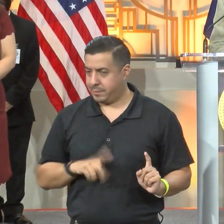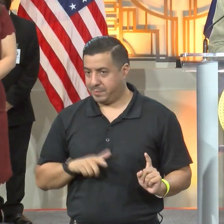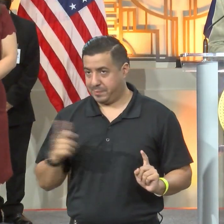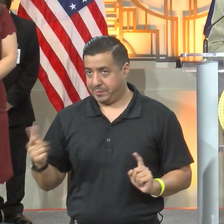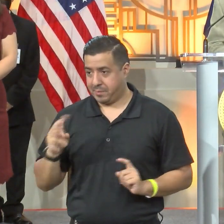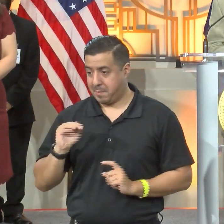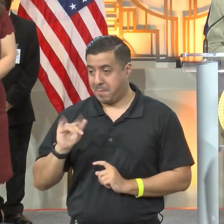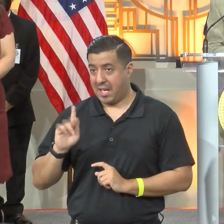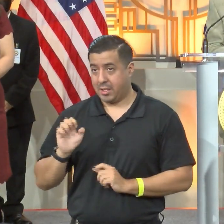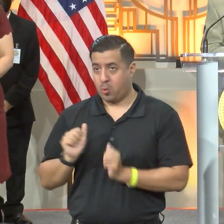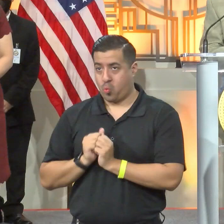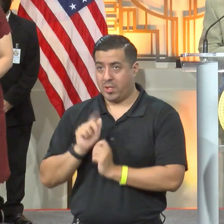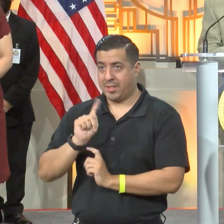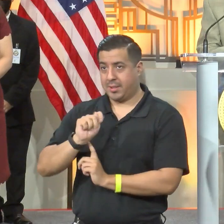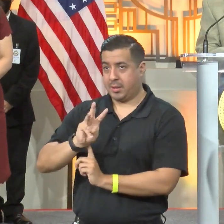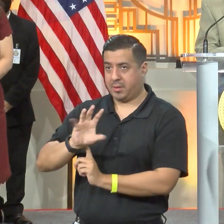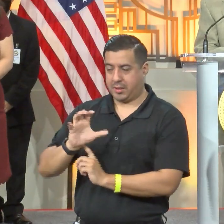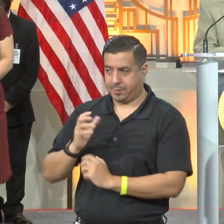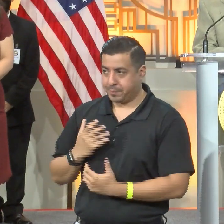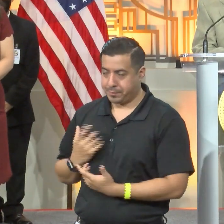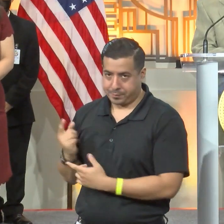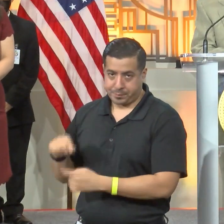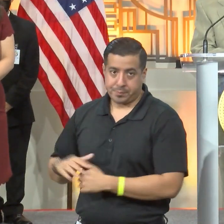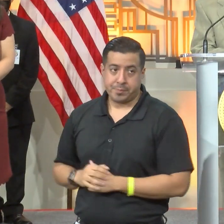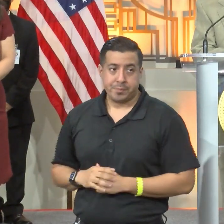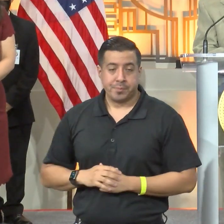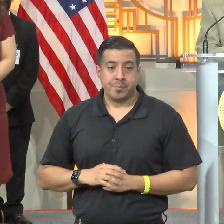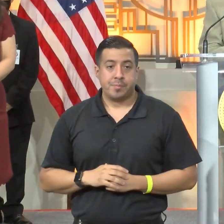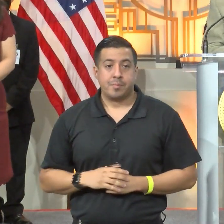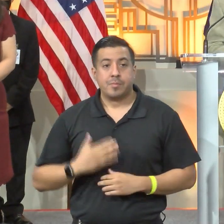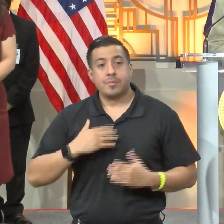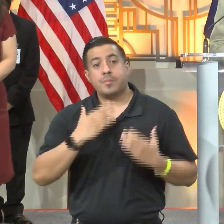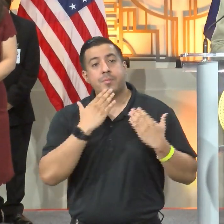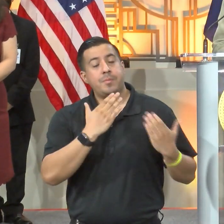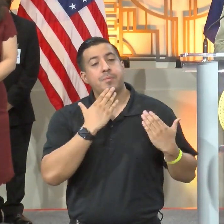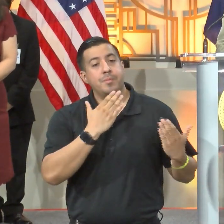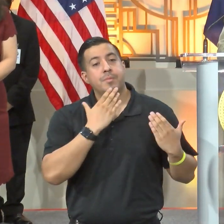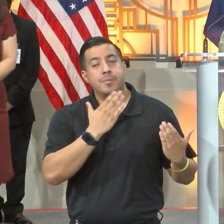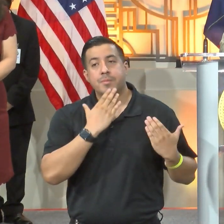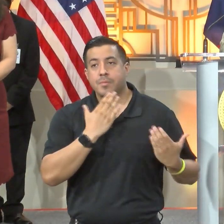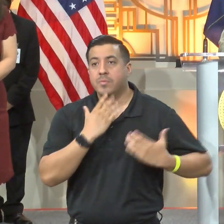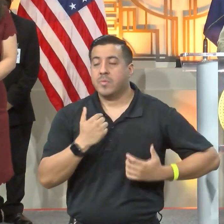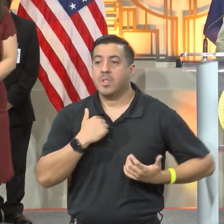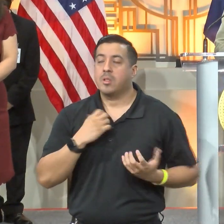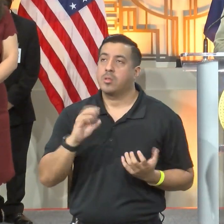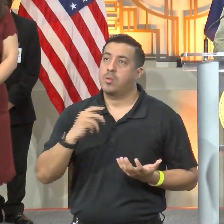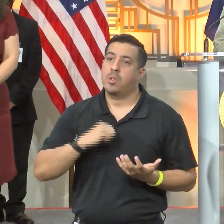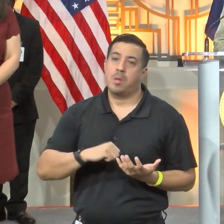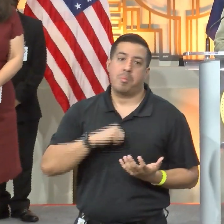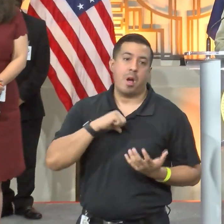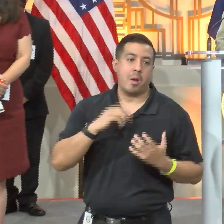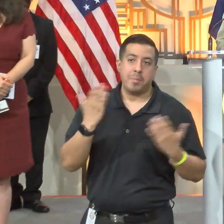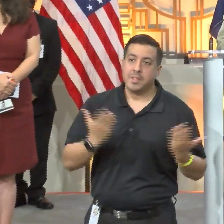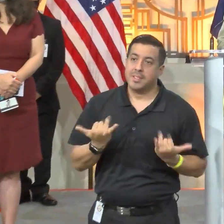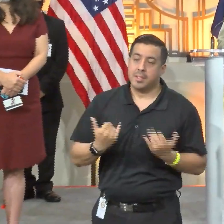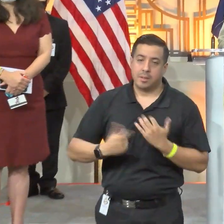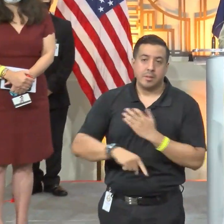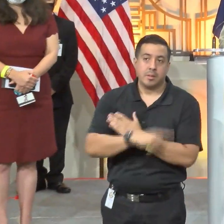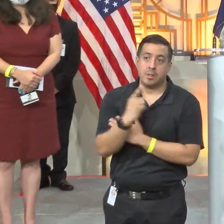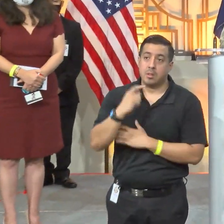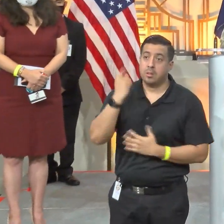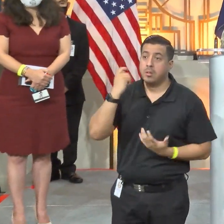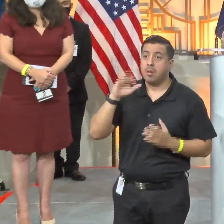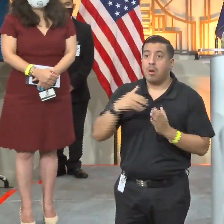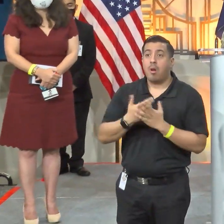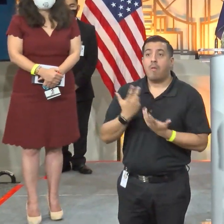Temple with Workforce Solutions. Thank you so much, Mayor. I'm so pleased and proud to be here today on behalf of